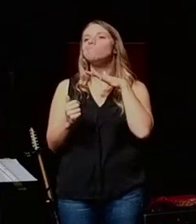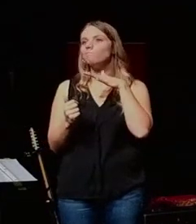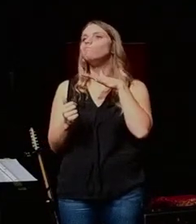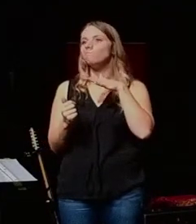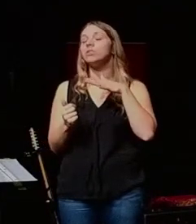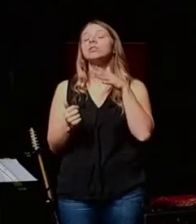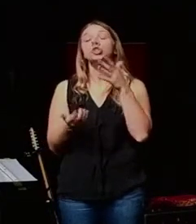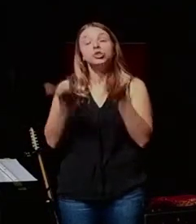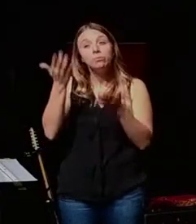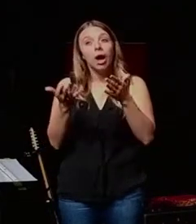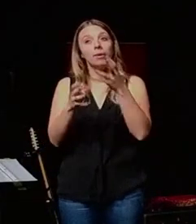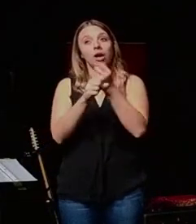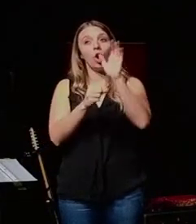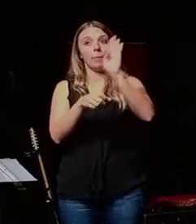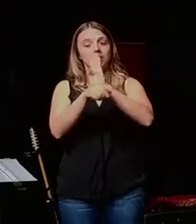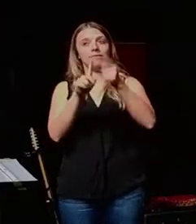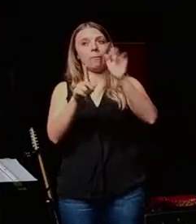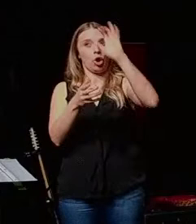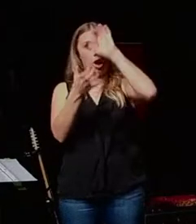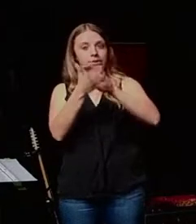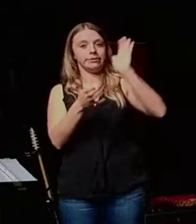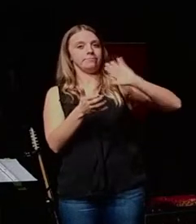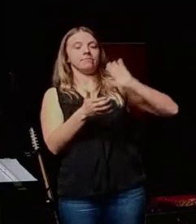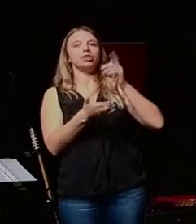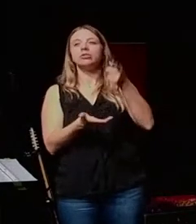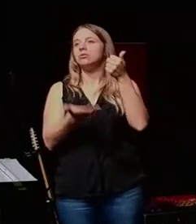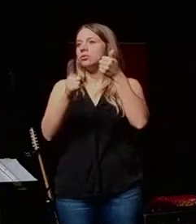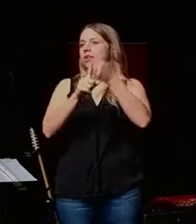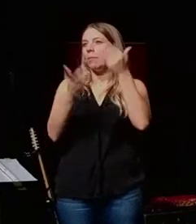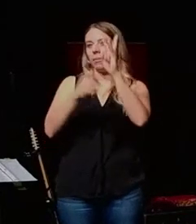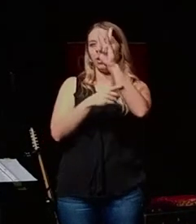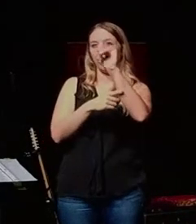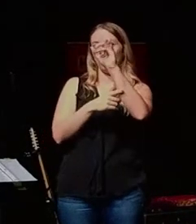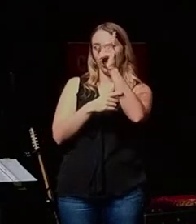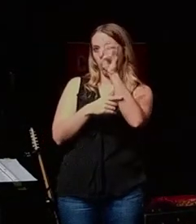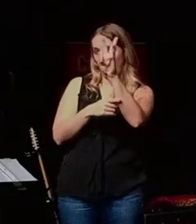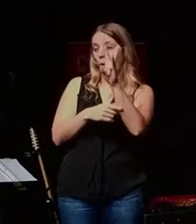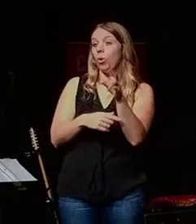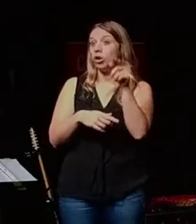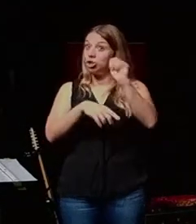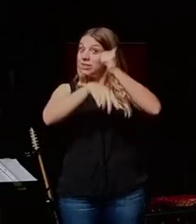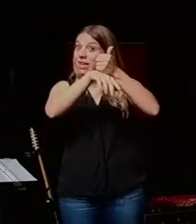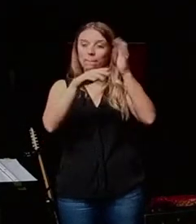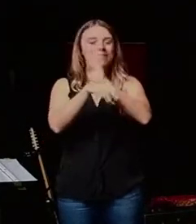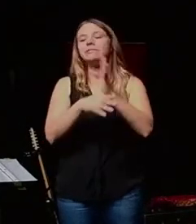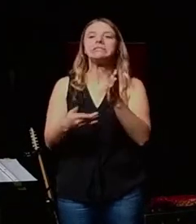her business from her husband. Maybe she was a widow. It's unlikely that she had started it, but it's very likely that she inherited it.